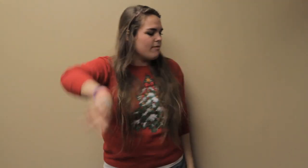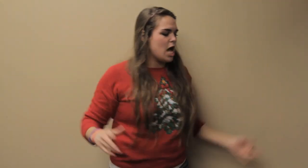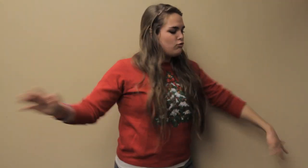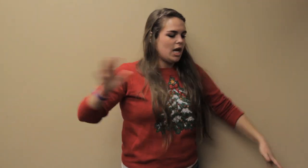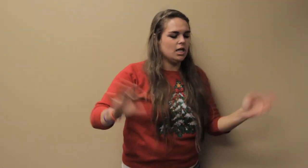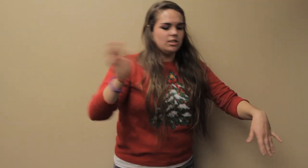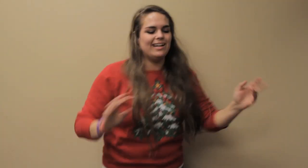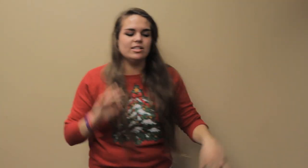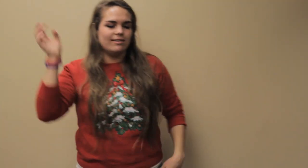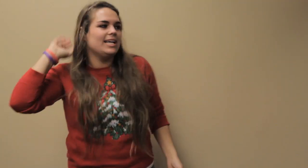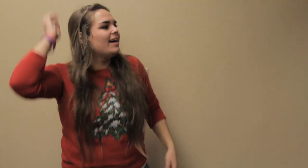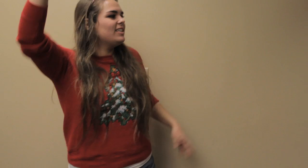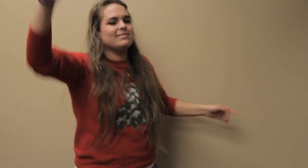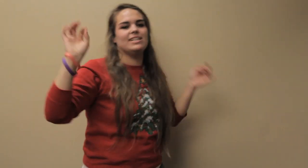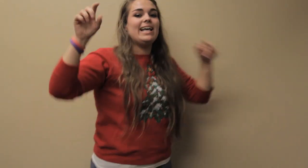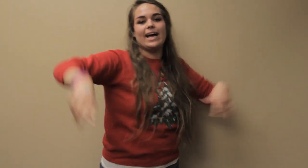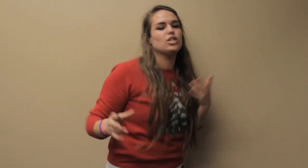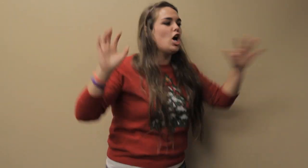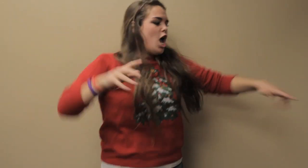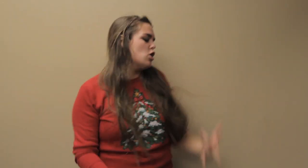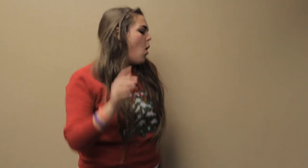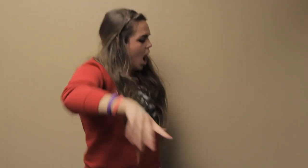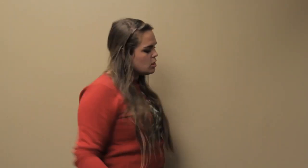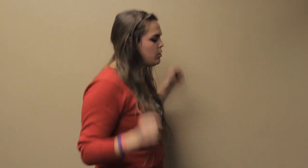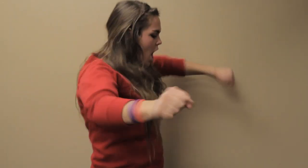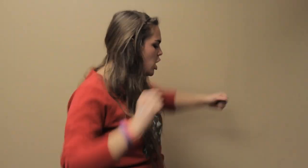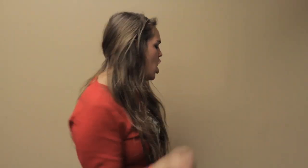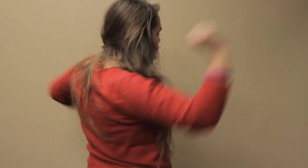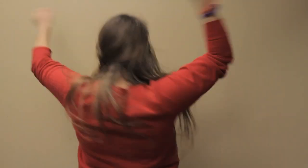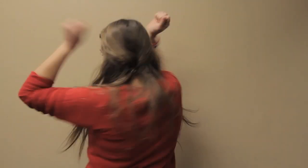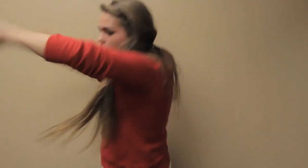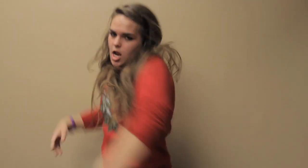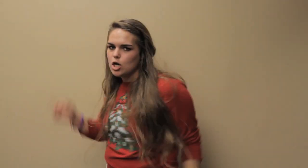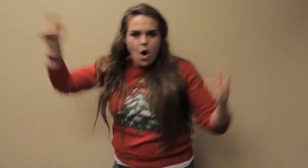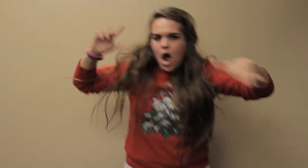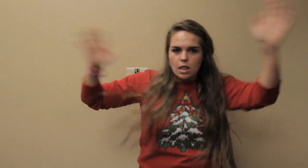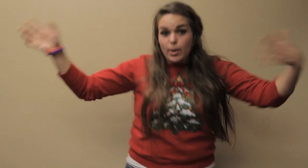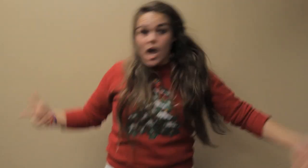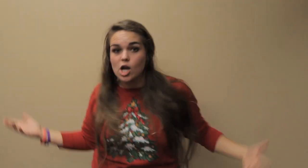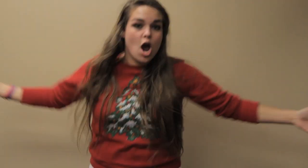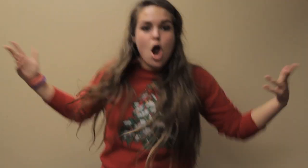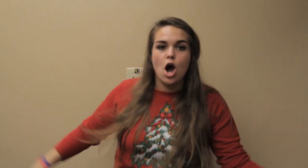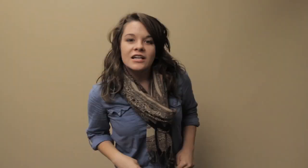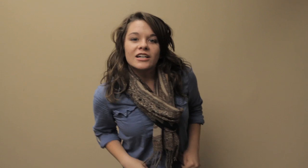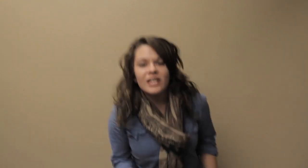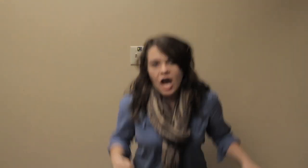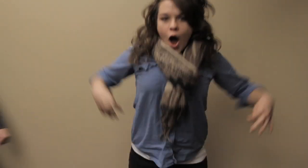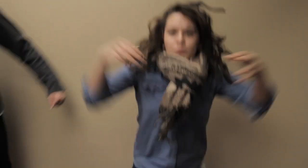that track and it's not gonna have it in my hat cause it ain't no holla bat girl, ain't no holla bat girl. Cause that's happy